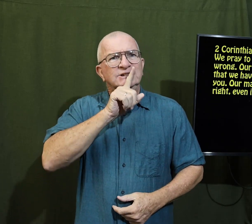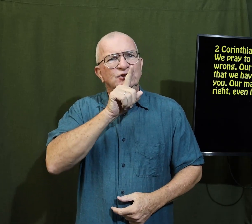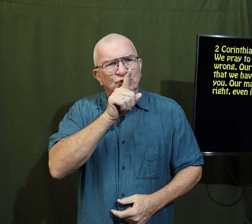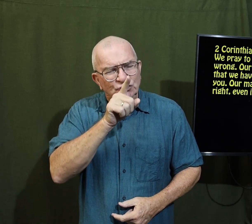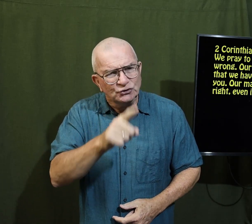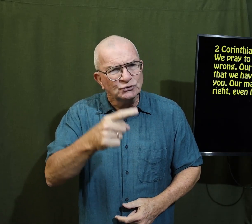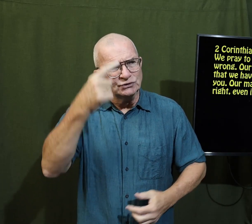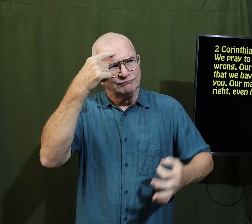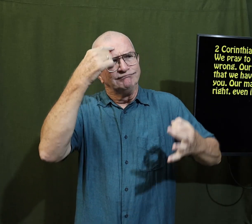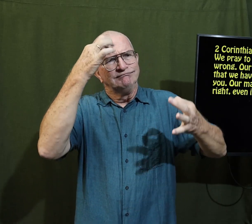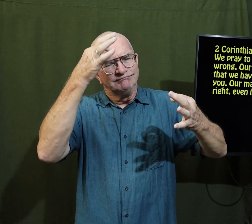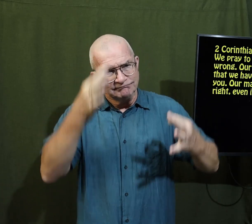we need to be sure